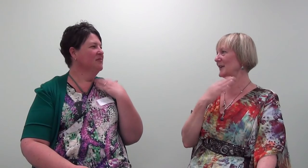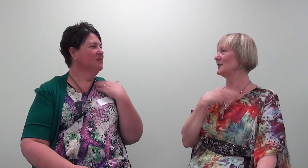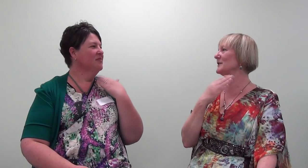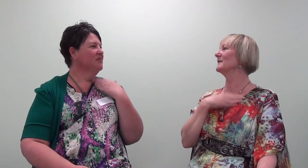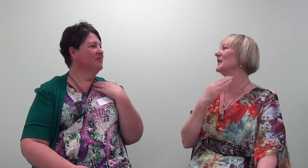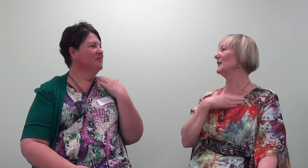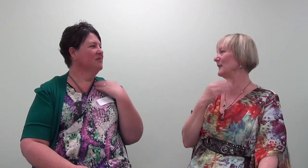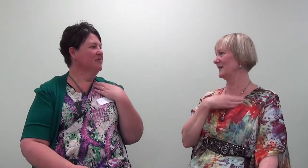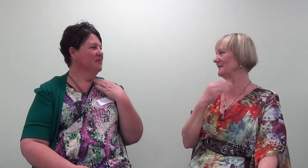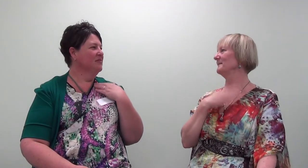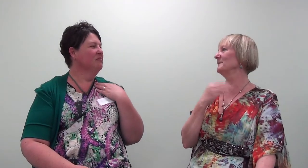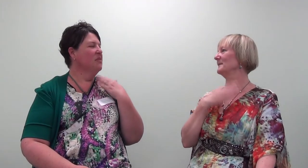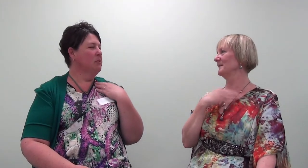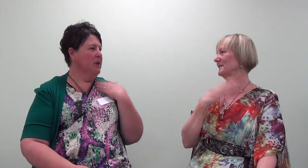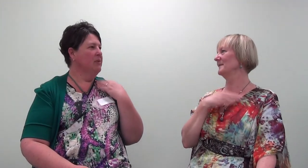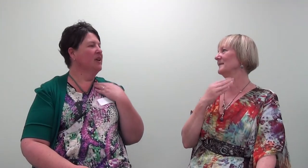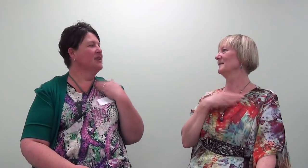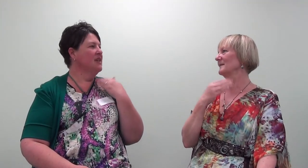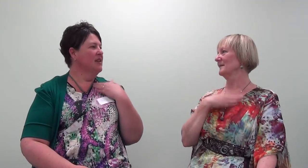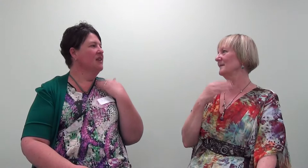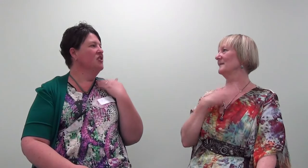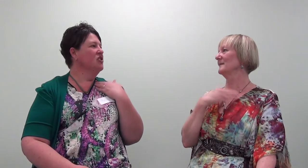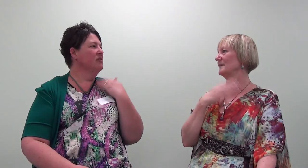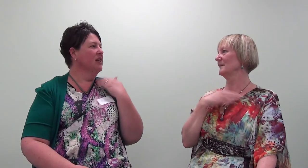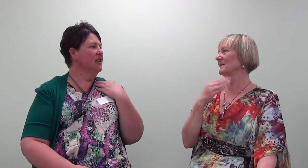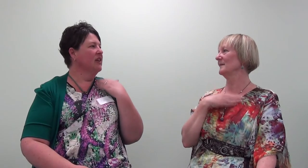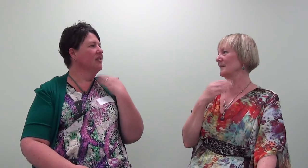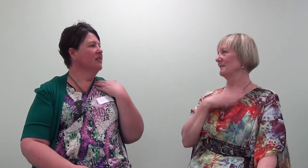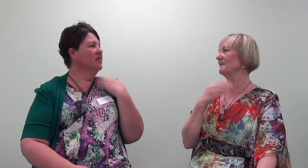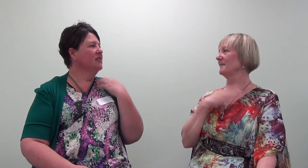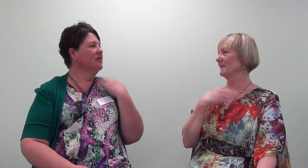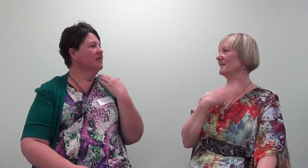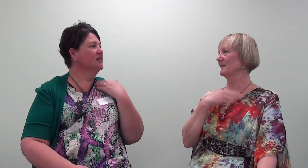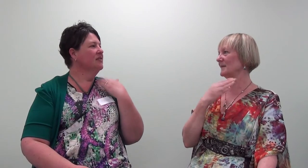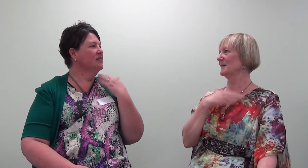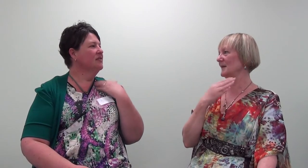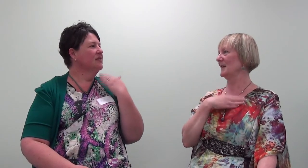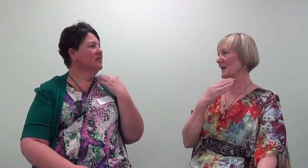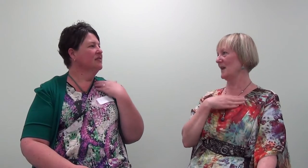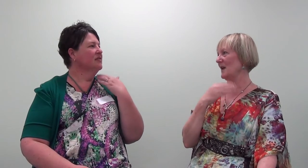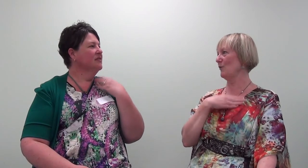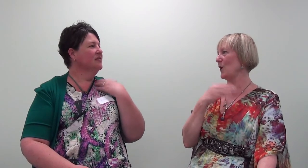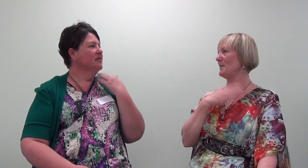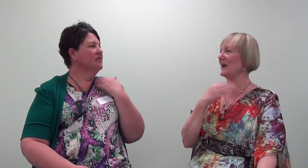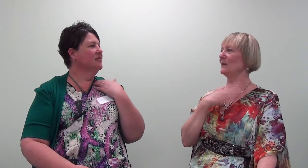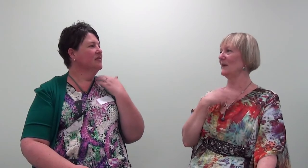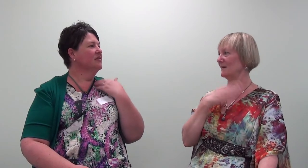energy of clearing it. Maybe I'll put down the energy of clearing it. Right back then.